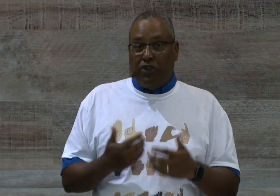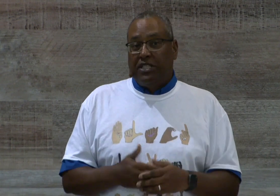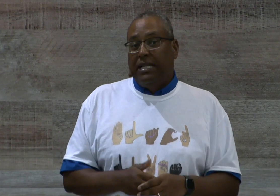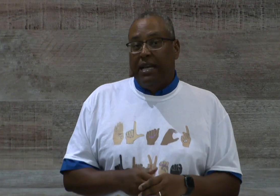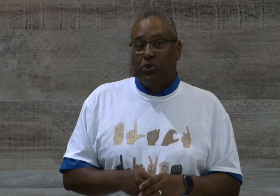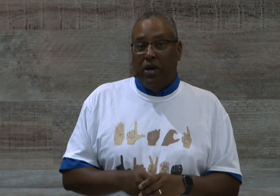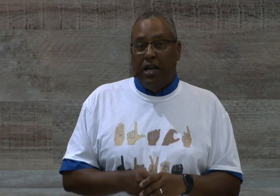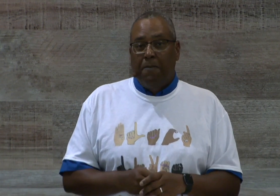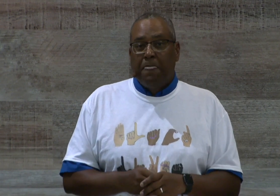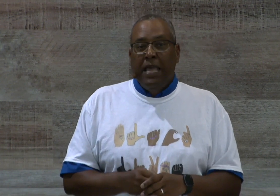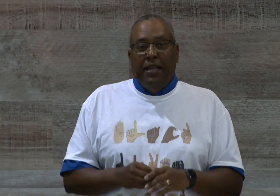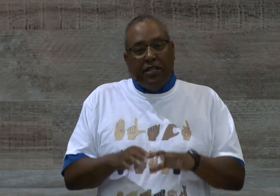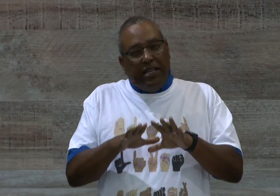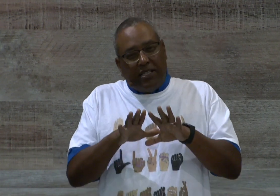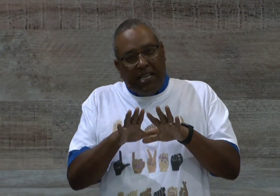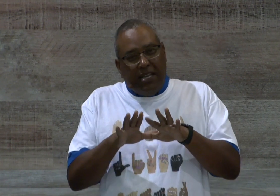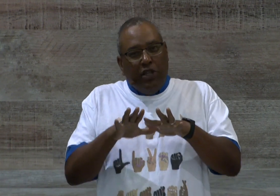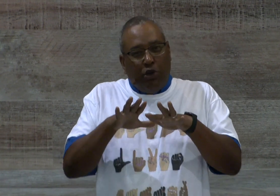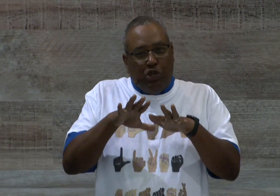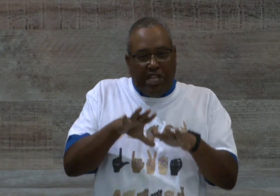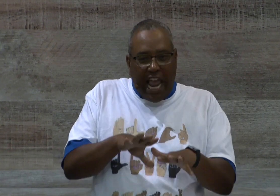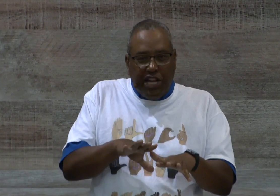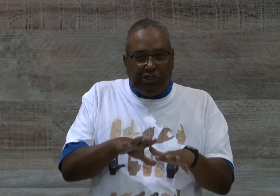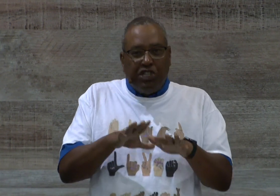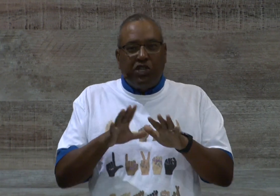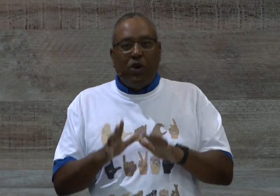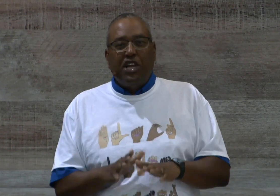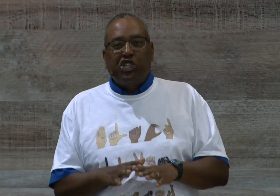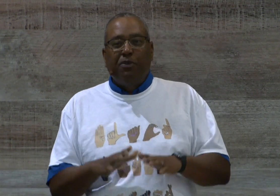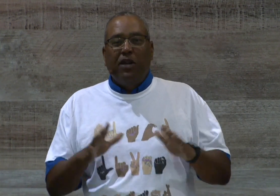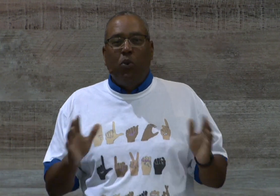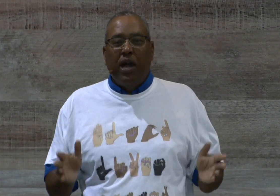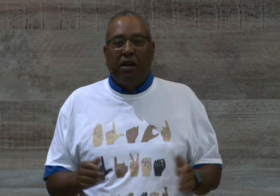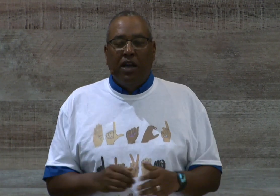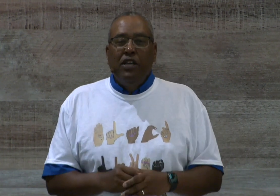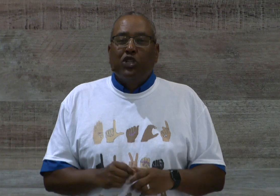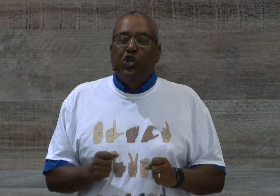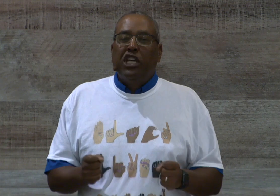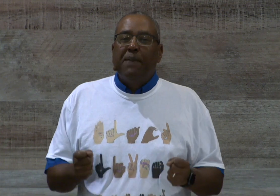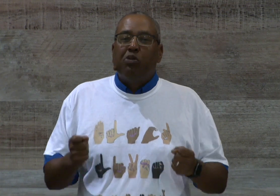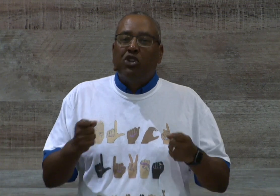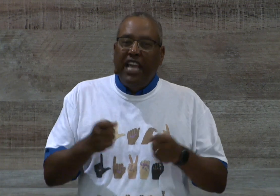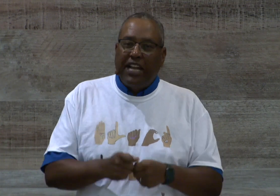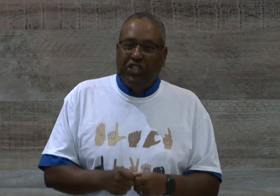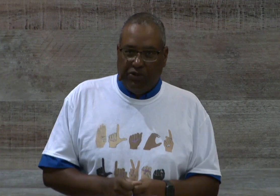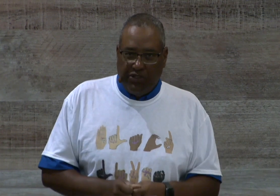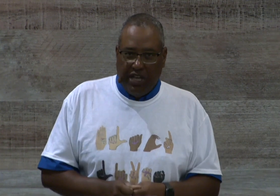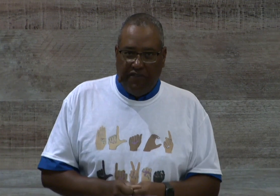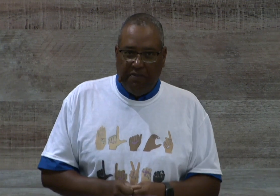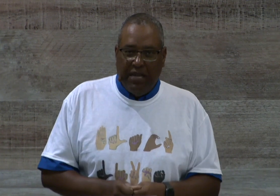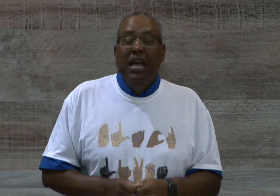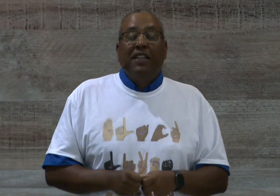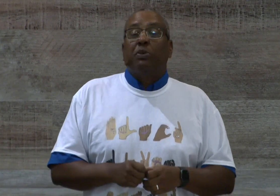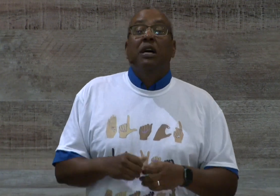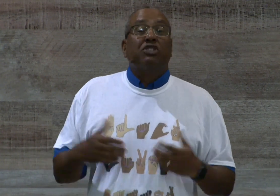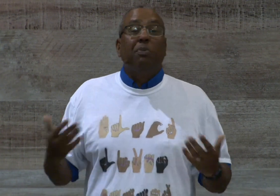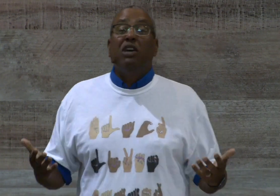us today as well. Again, those dangerous situations to be aware of so you can protect yourself, amen? That's why some of you have